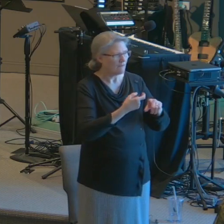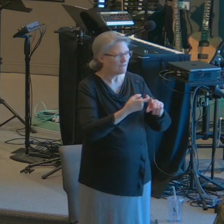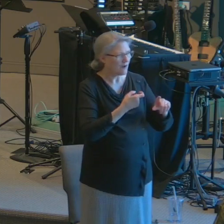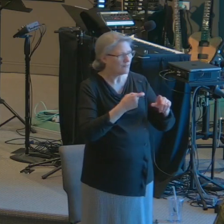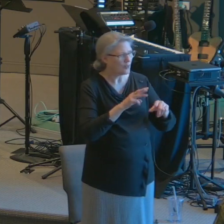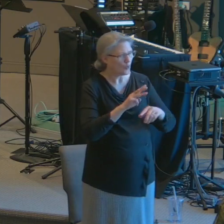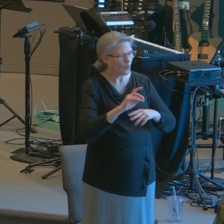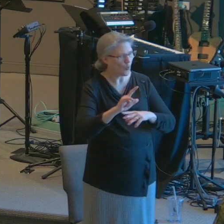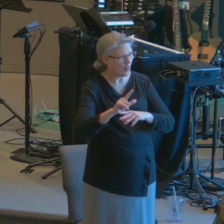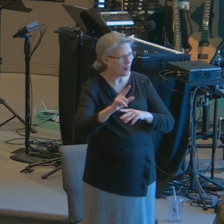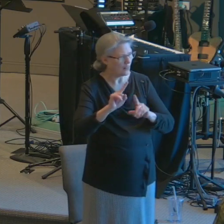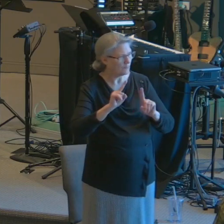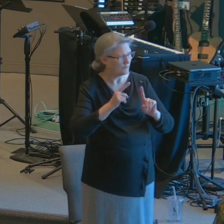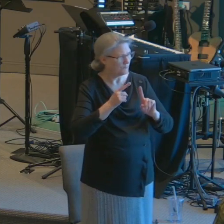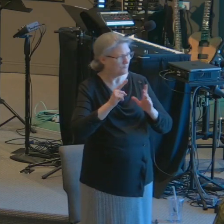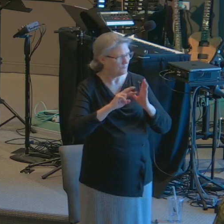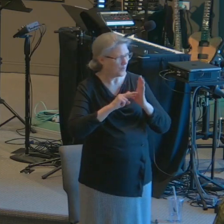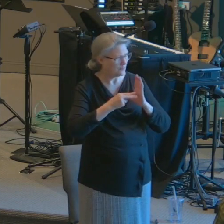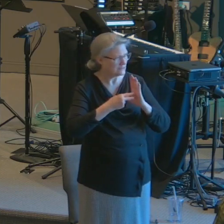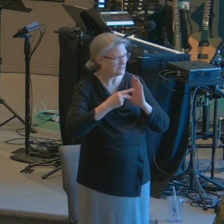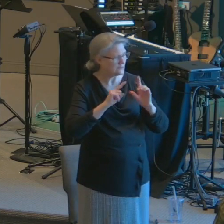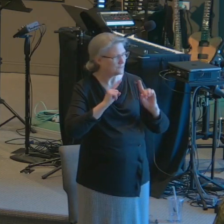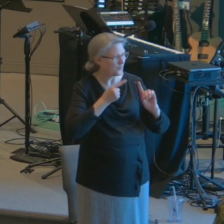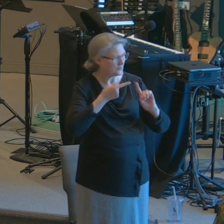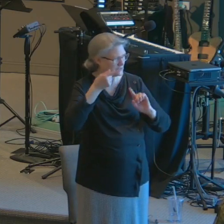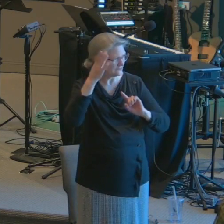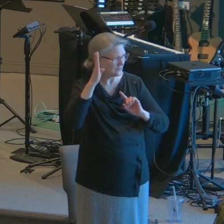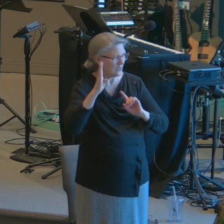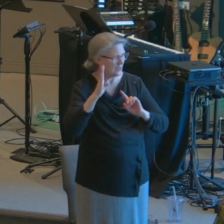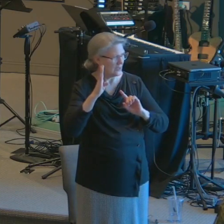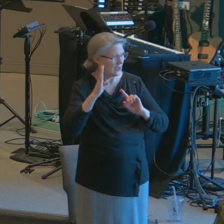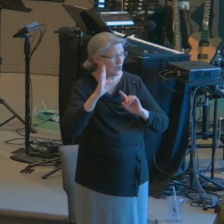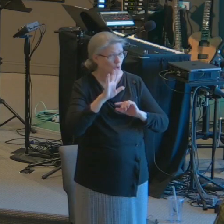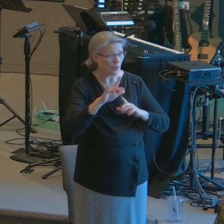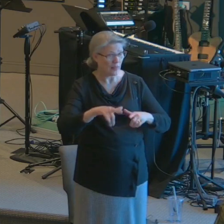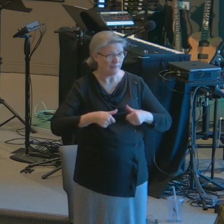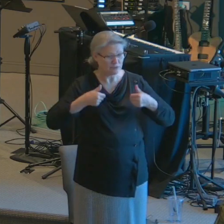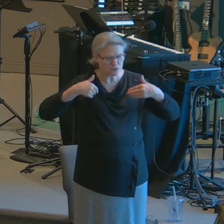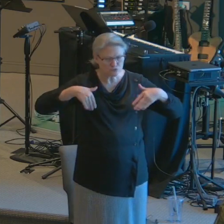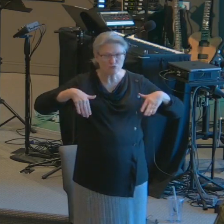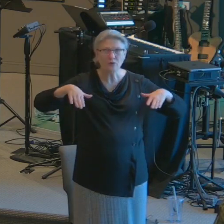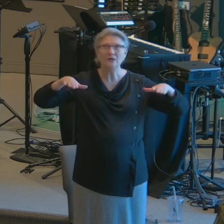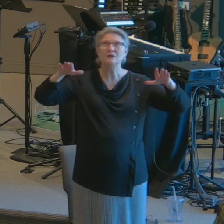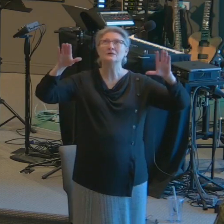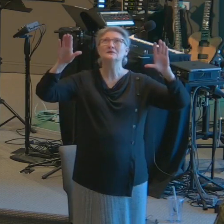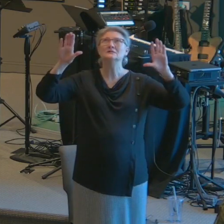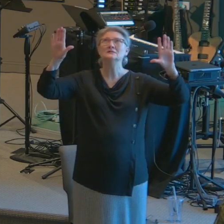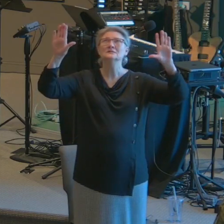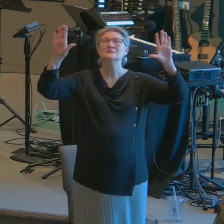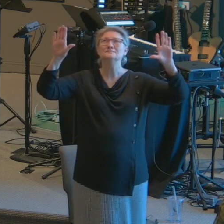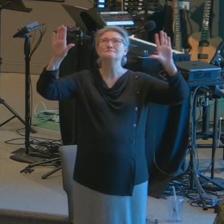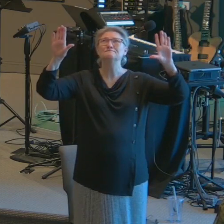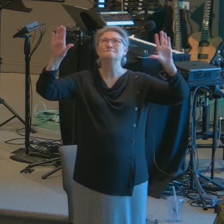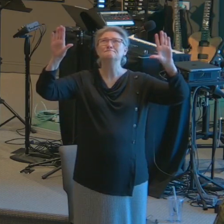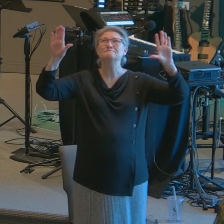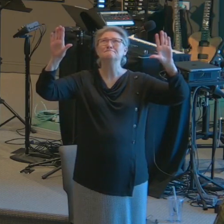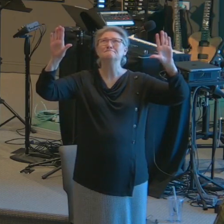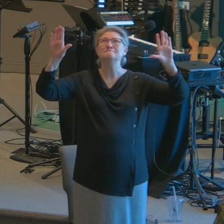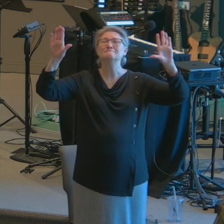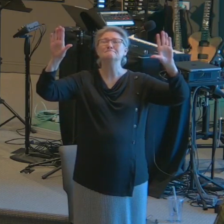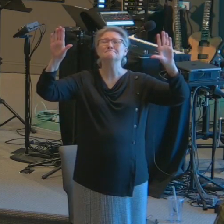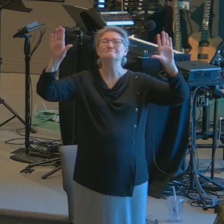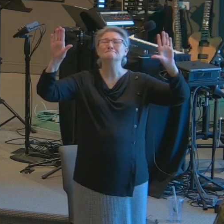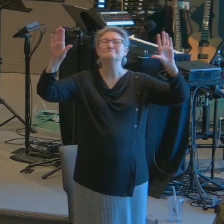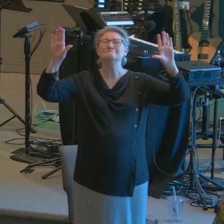purpose of Almighty God. Surrender your life. Rindese. La voda.